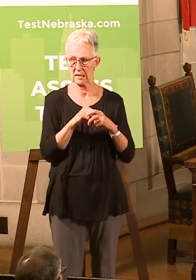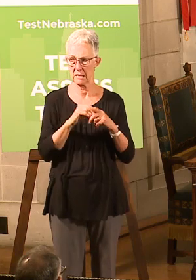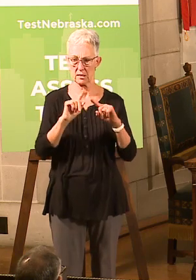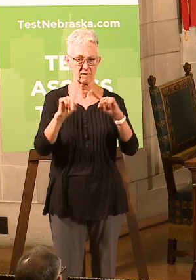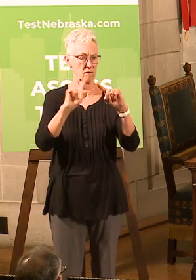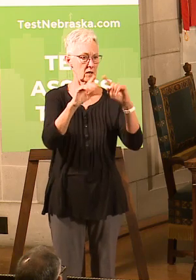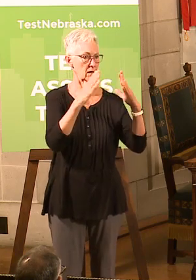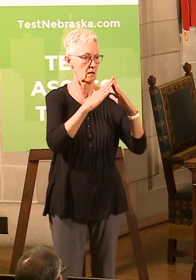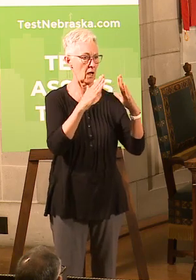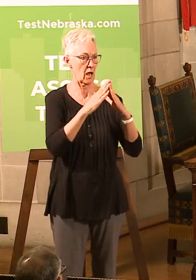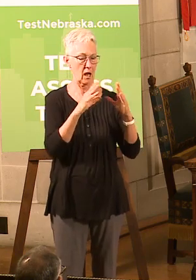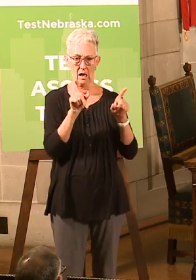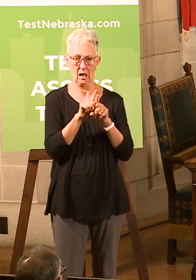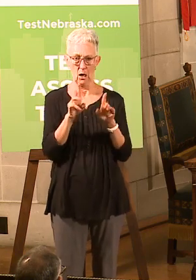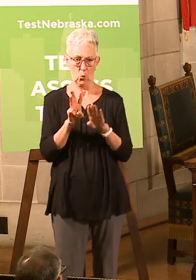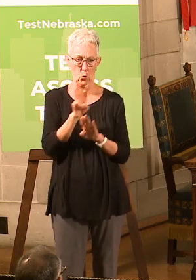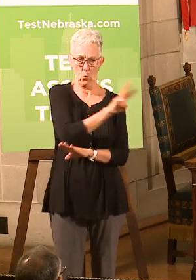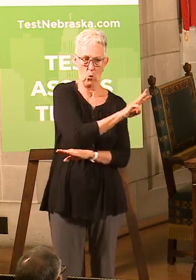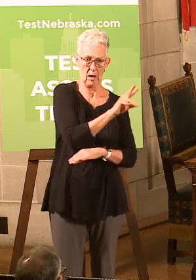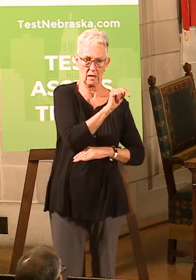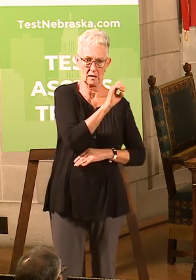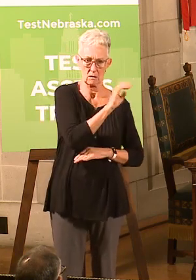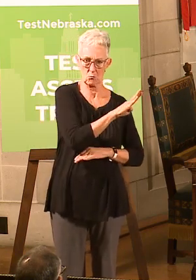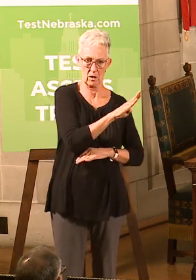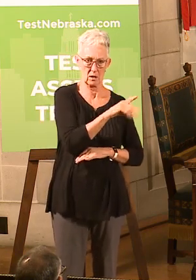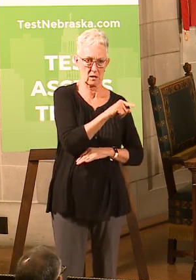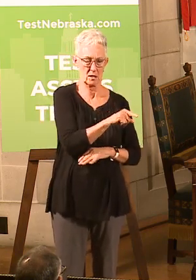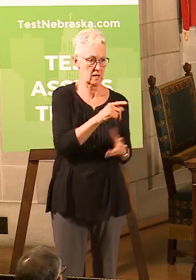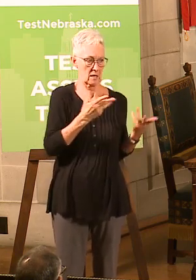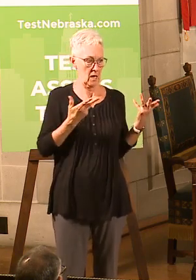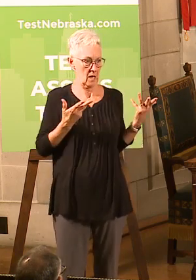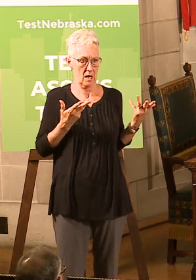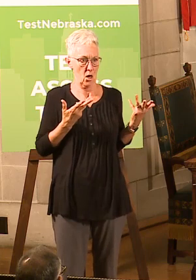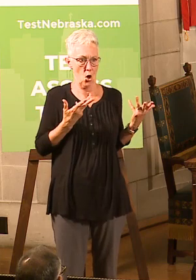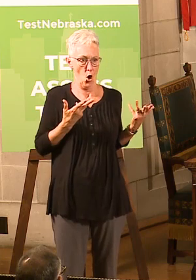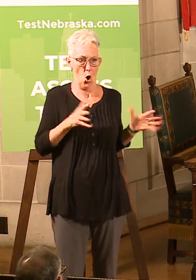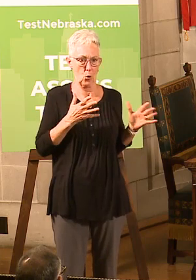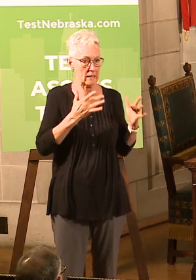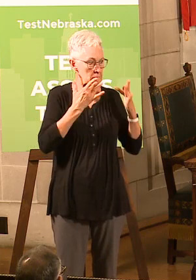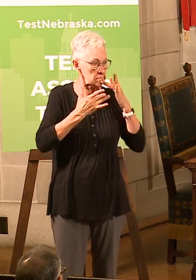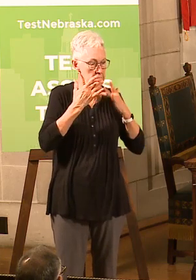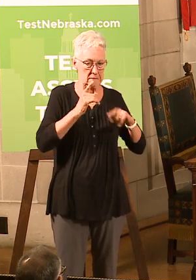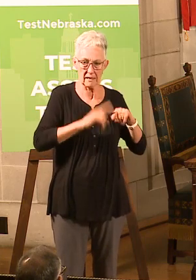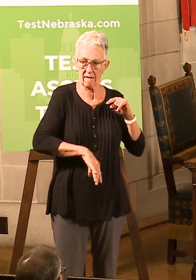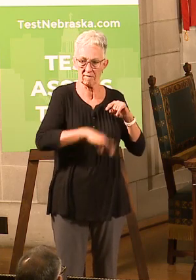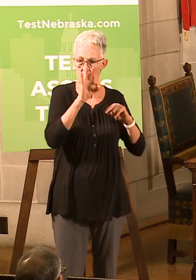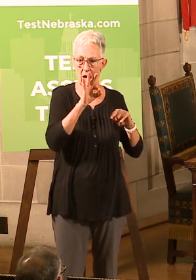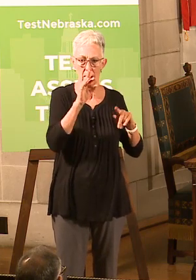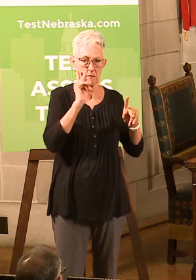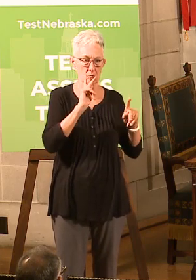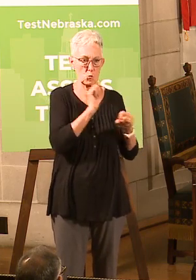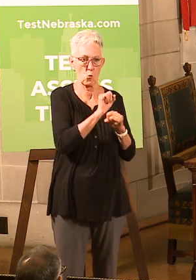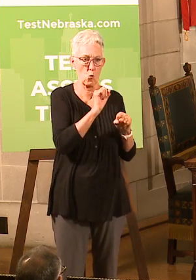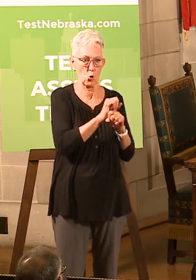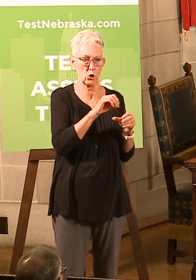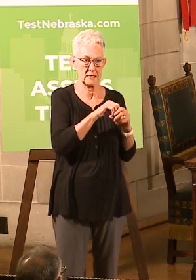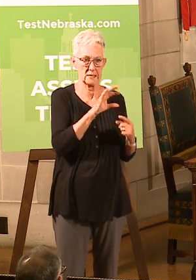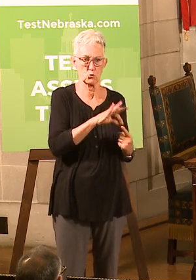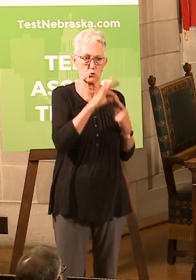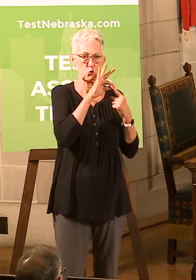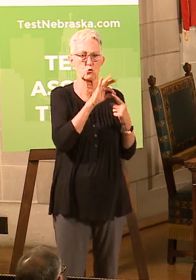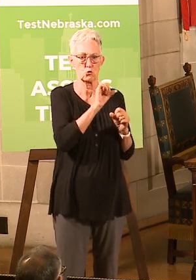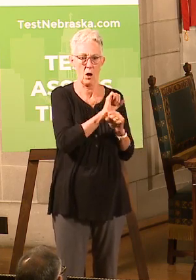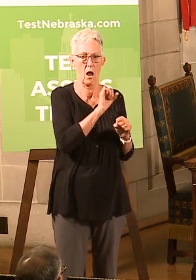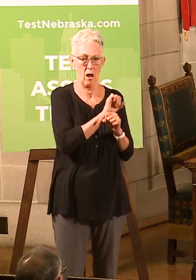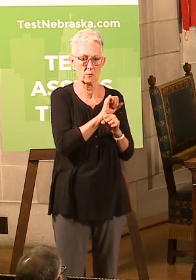for example, they're running into workforce shortages again already, that they're looking to get people into these jobs. So, I think that, again, what we're expecting